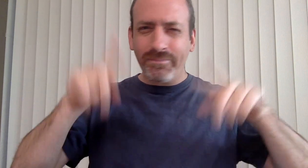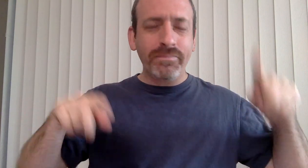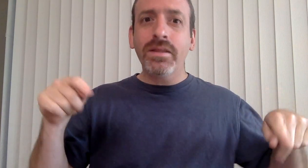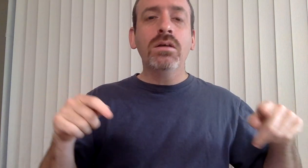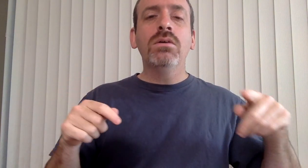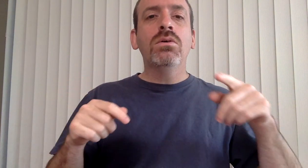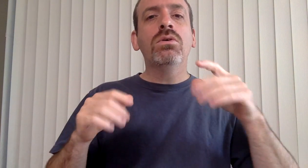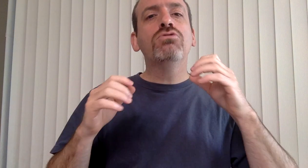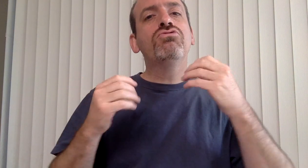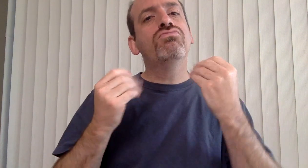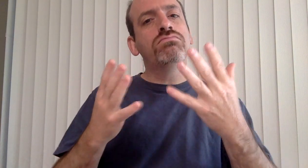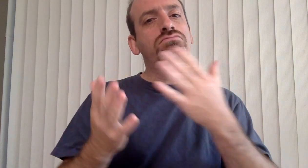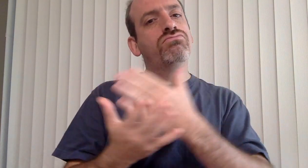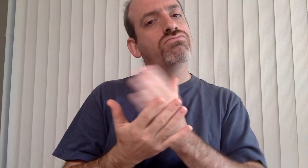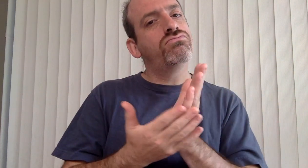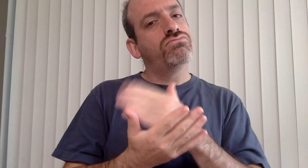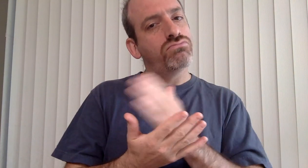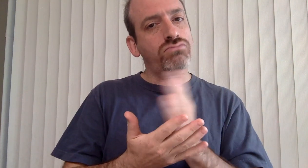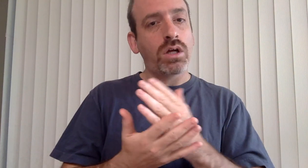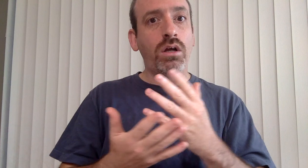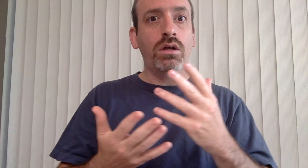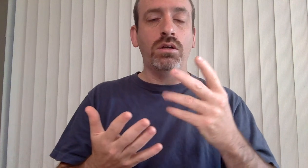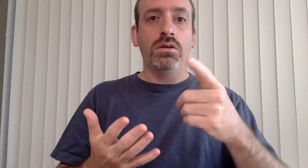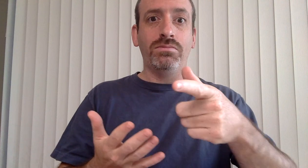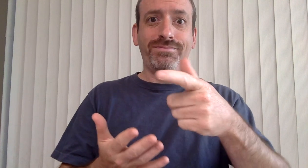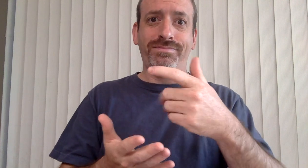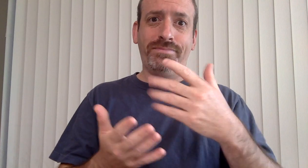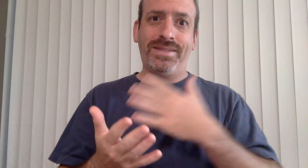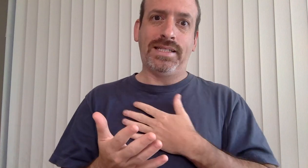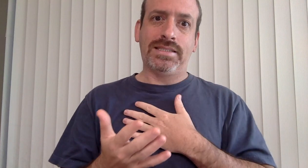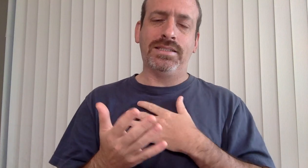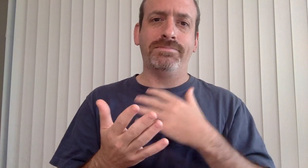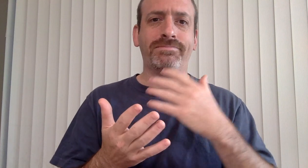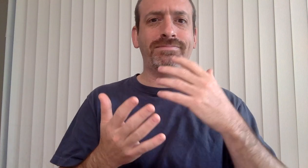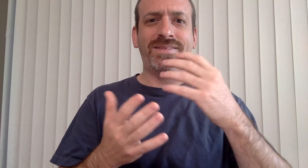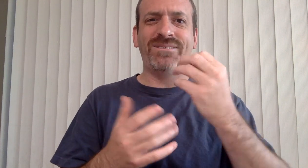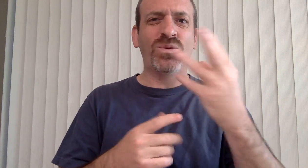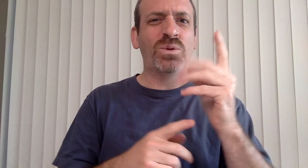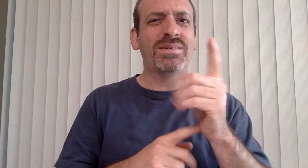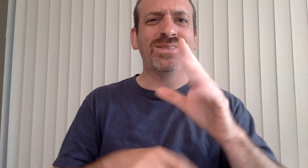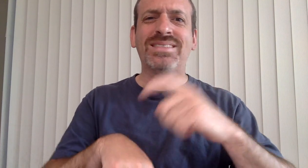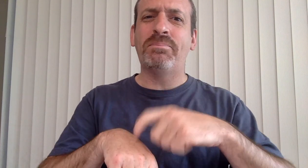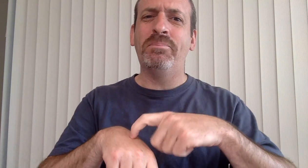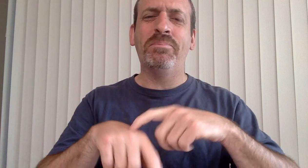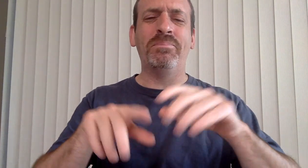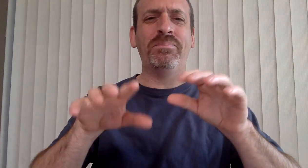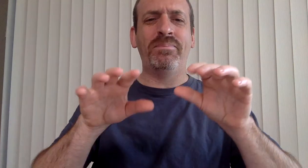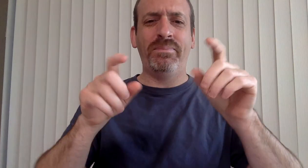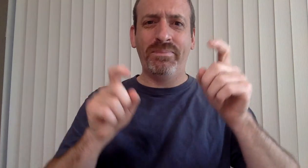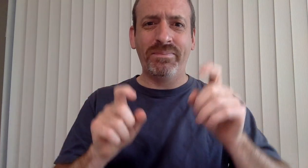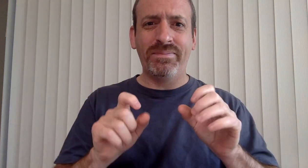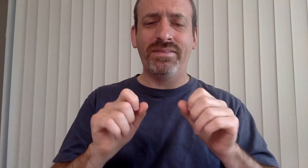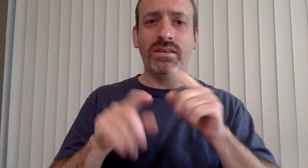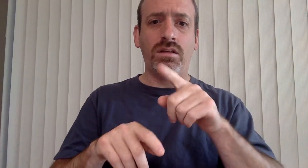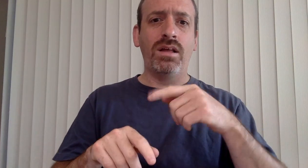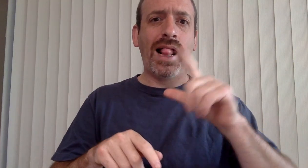more but you're smarter, more driven. And as a will-be, defenseless